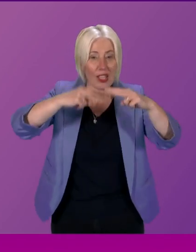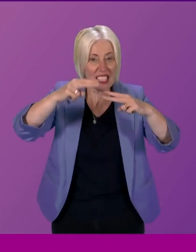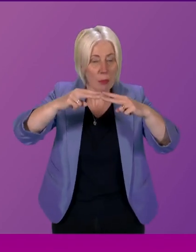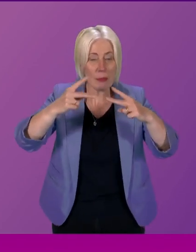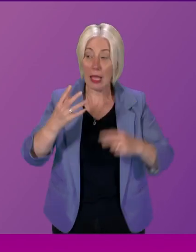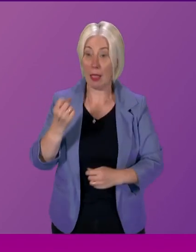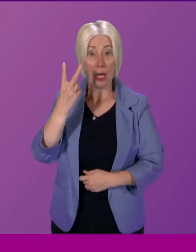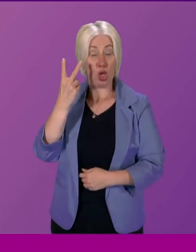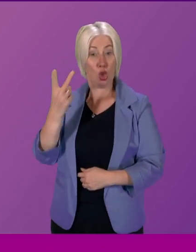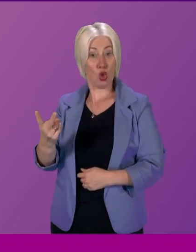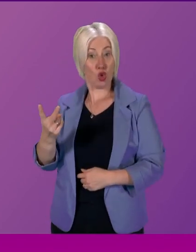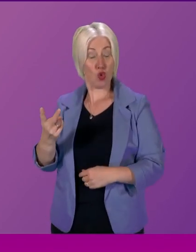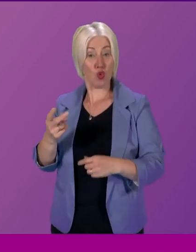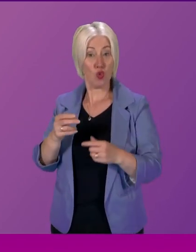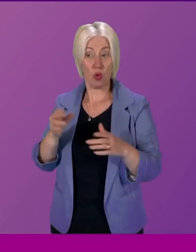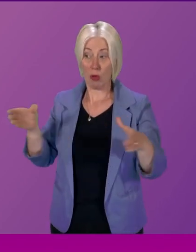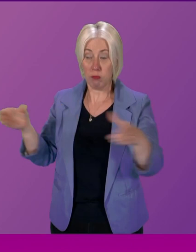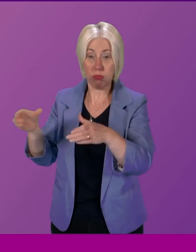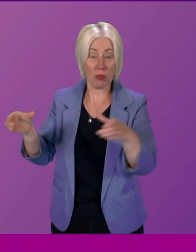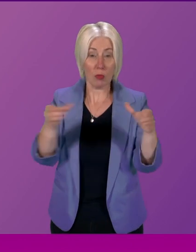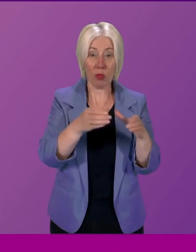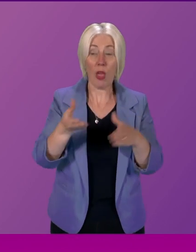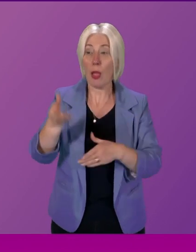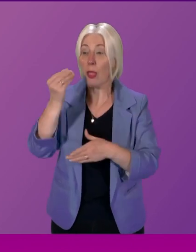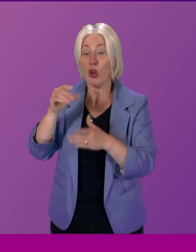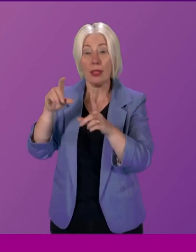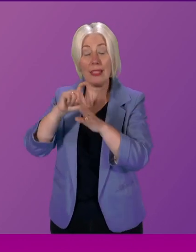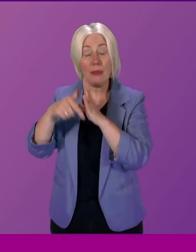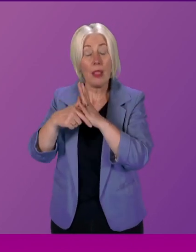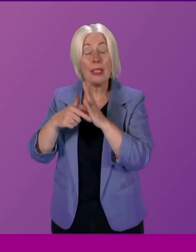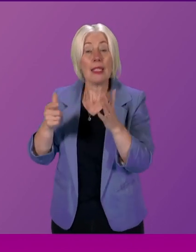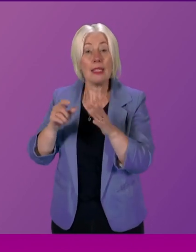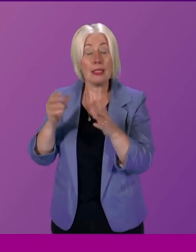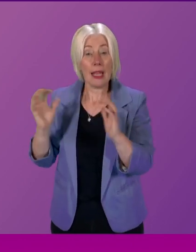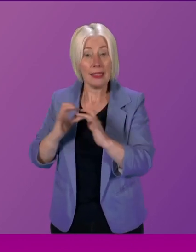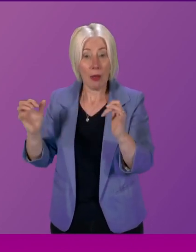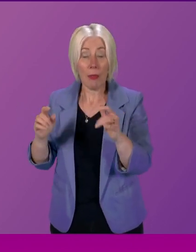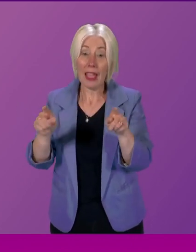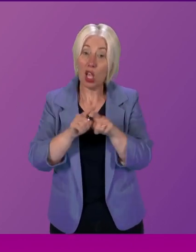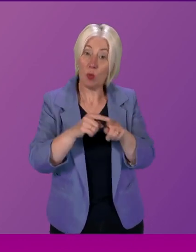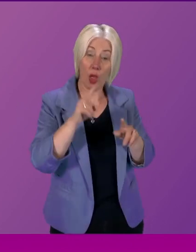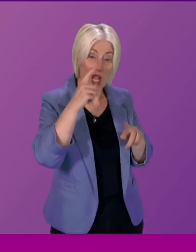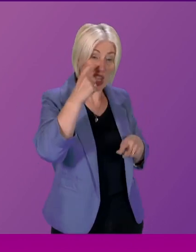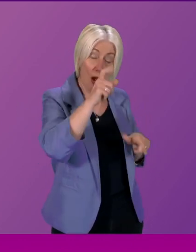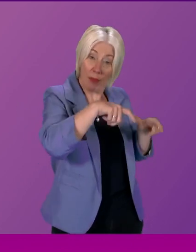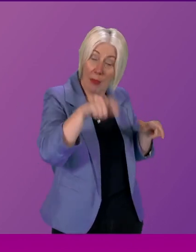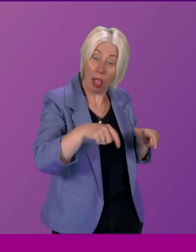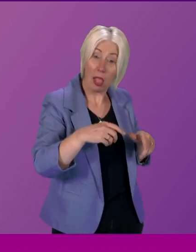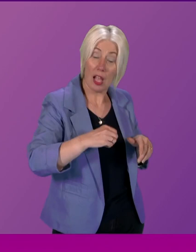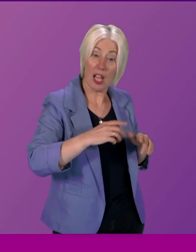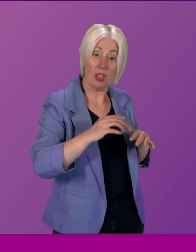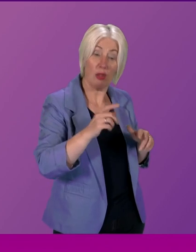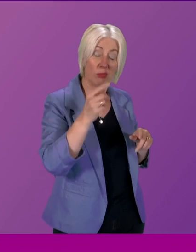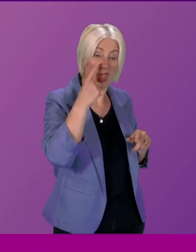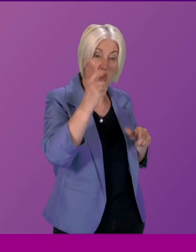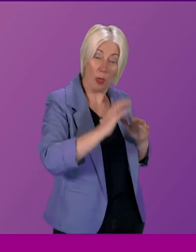discussions with the learning disabilities assembly the views of young people in collaboration with young scott in the scottish youth parliament and the views